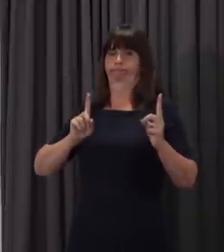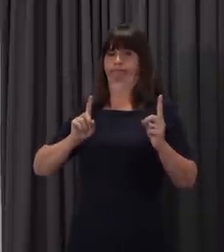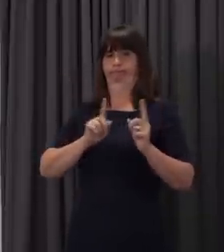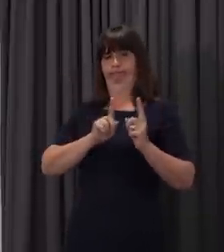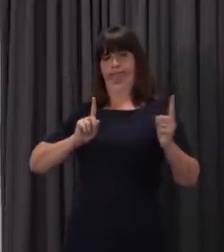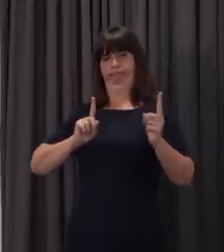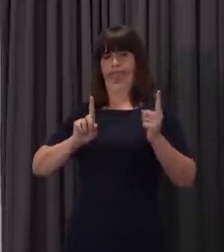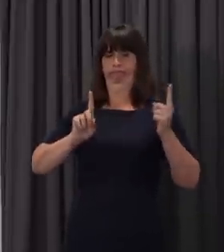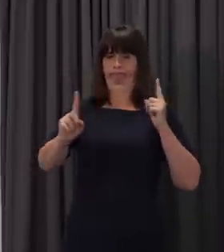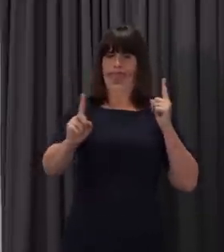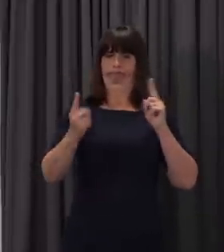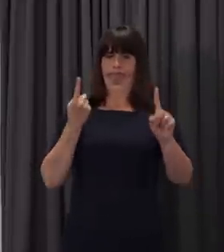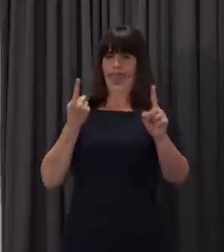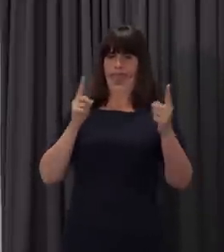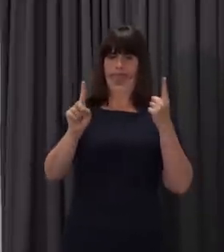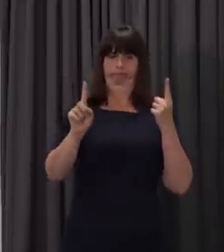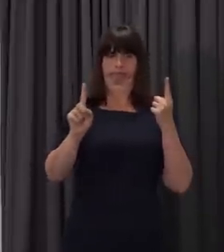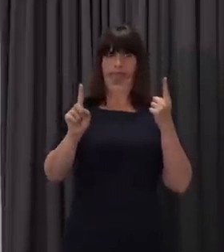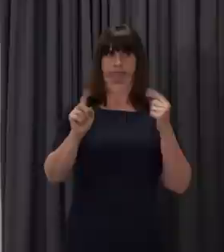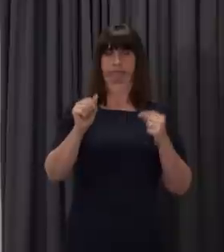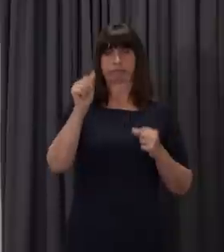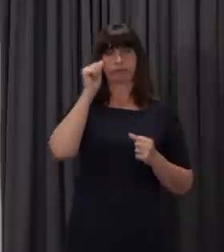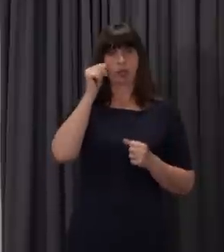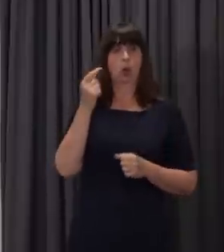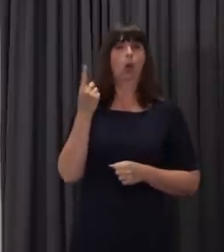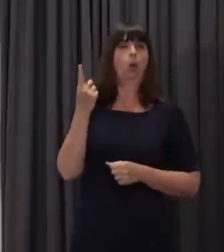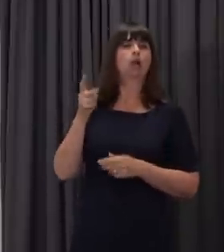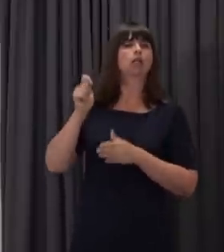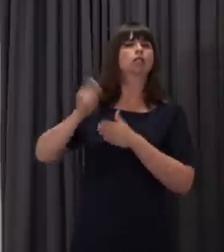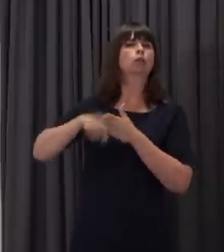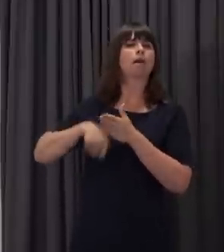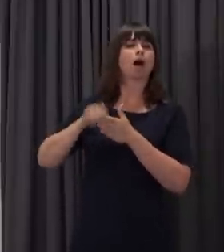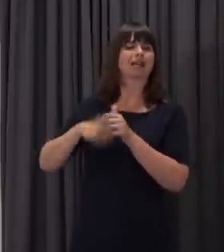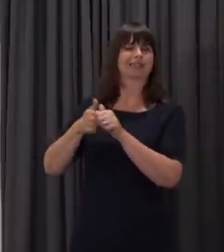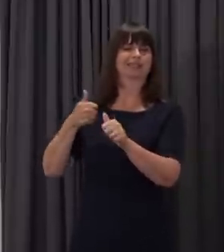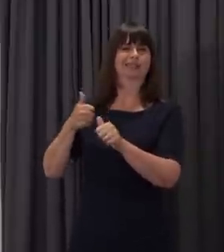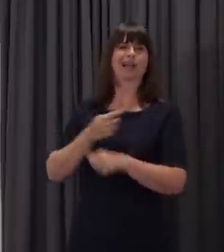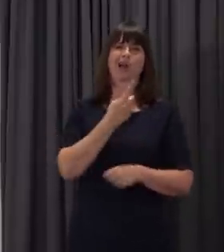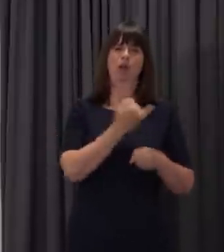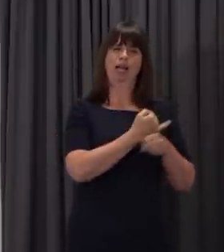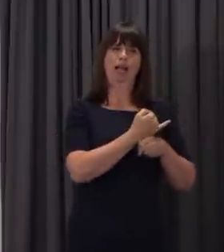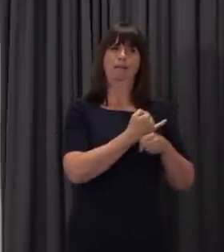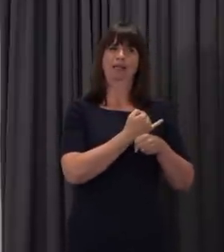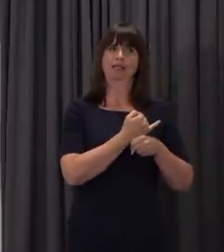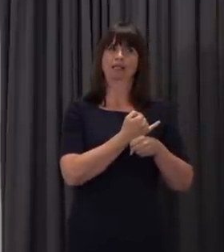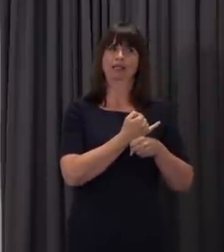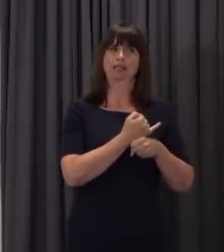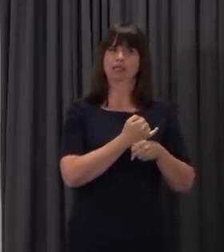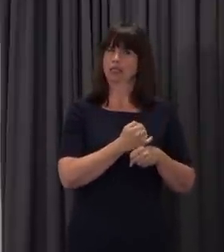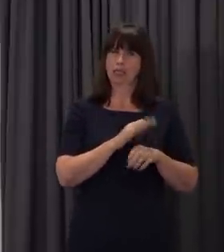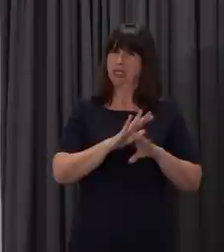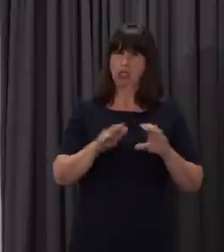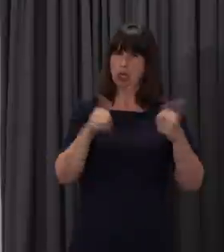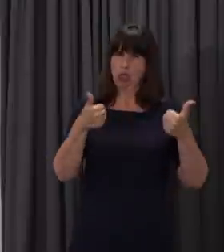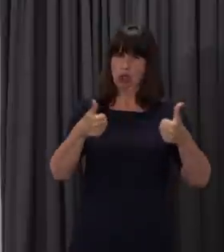this out for myself, that at least one brand of supermarket and one brand of chemists don't seem to be able to measure and mark out